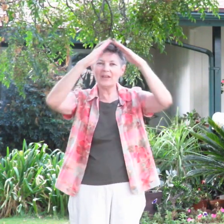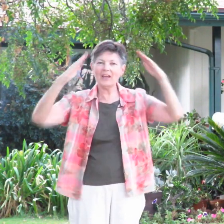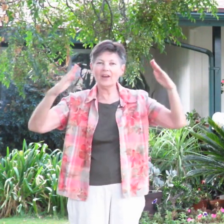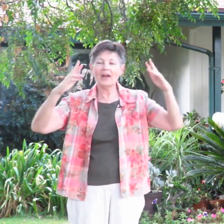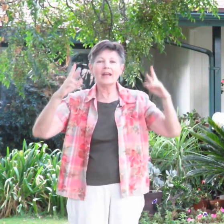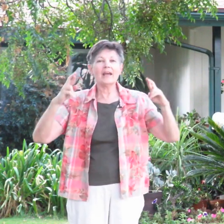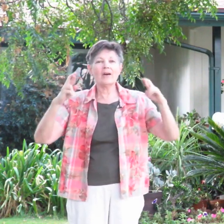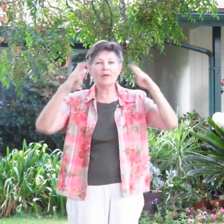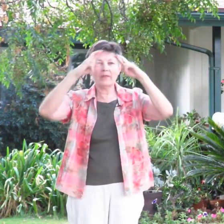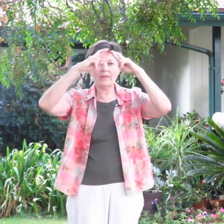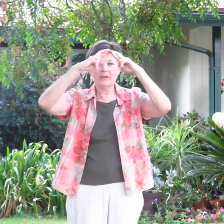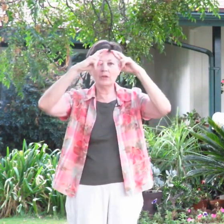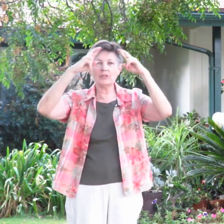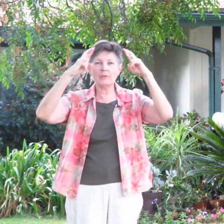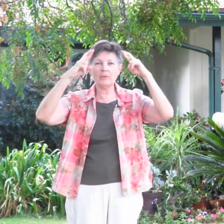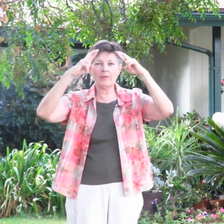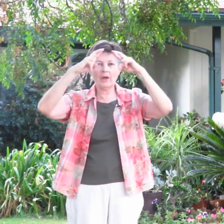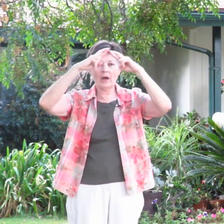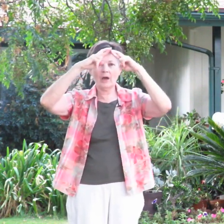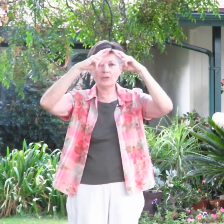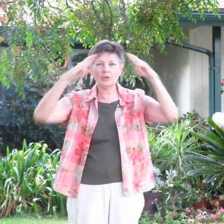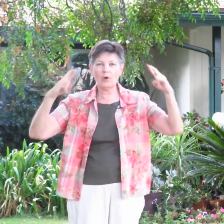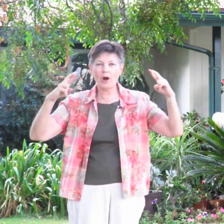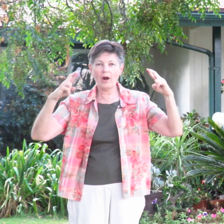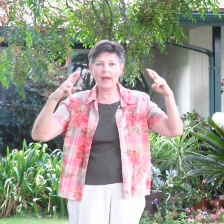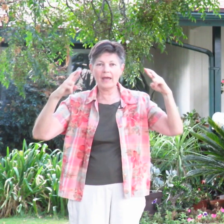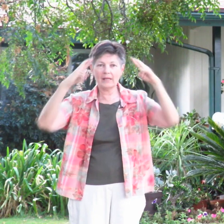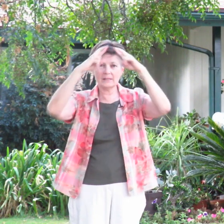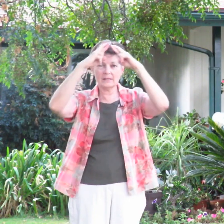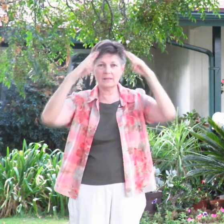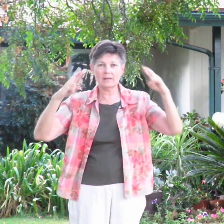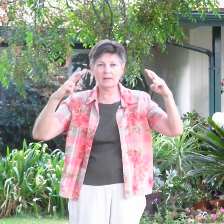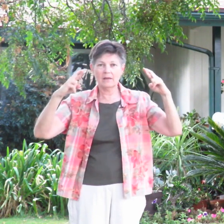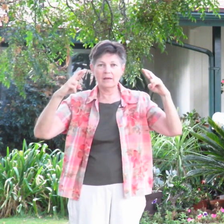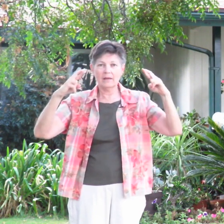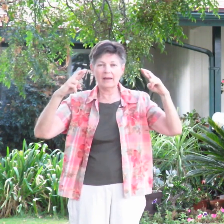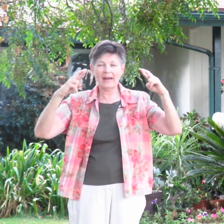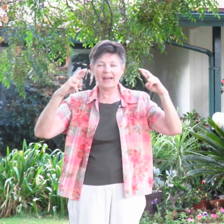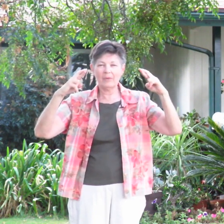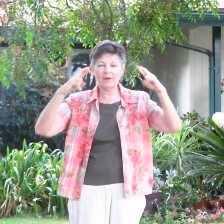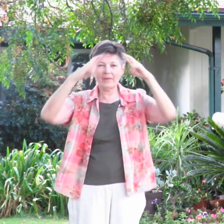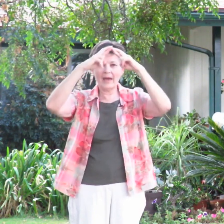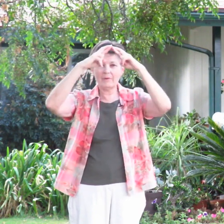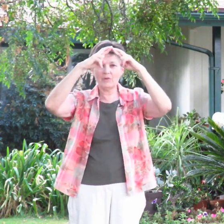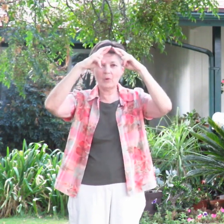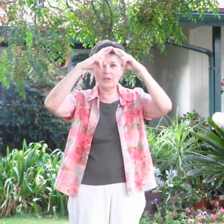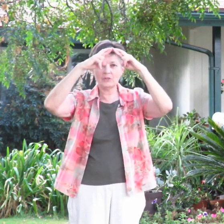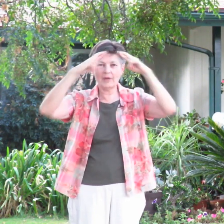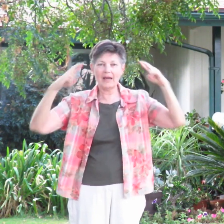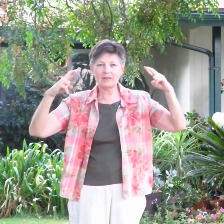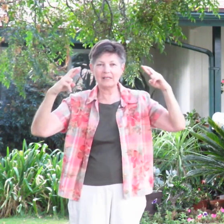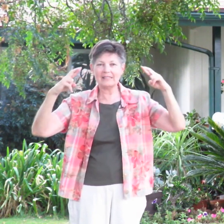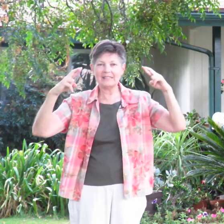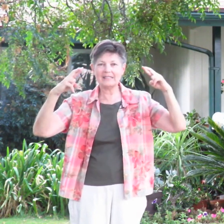here. Now, it used to be with two R hands. Kind of got rid of that, but if you want to do that, to